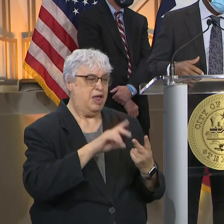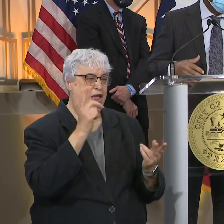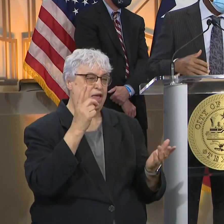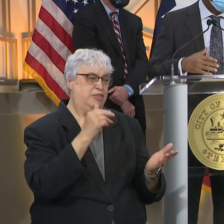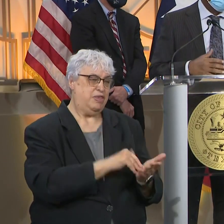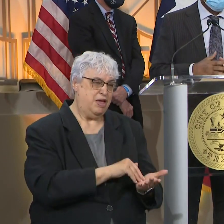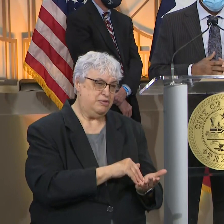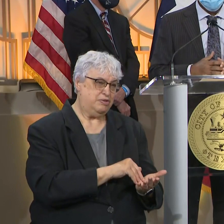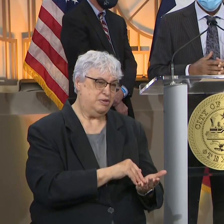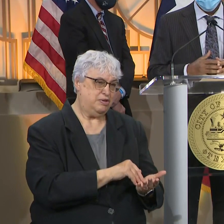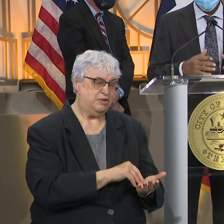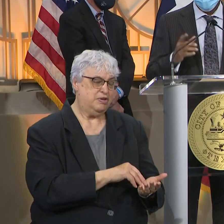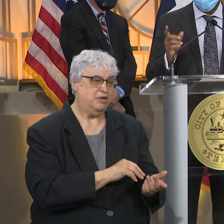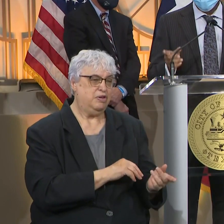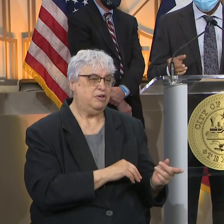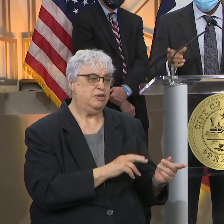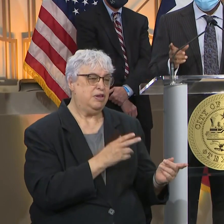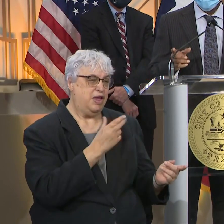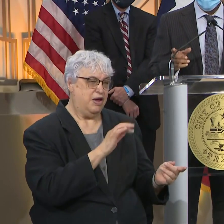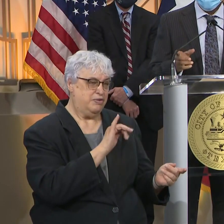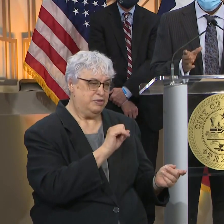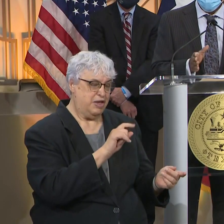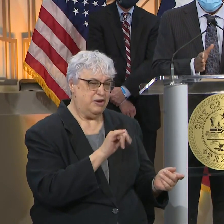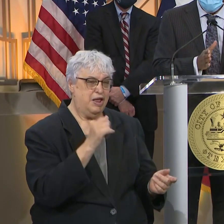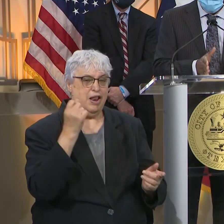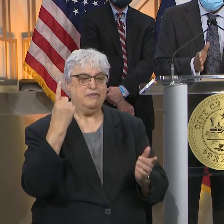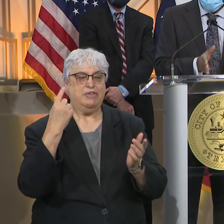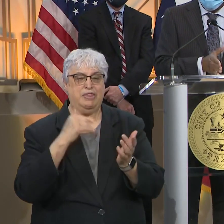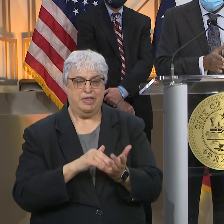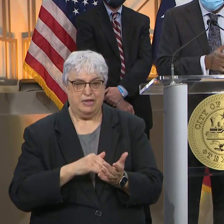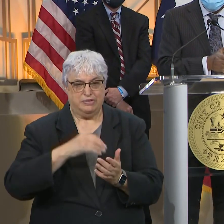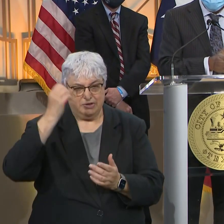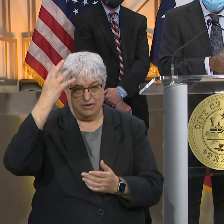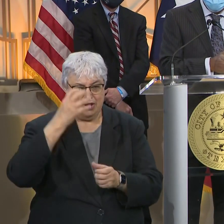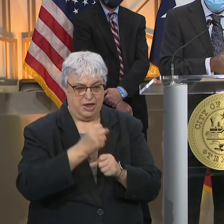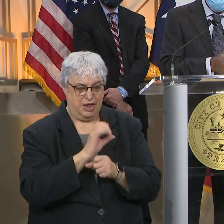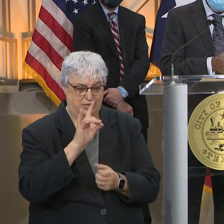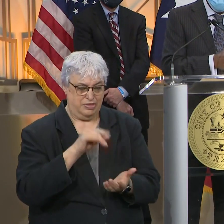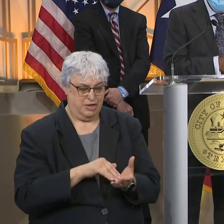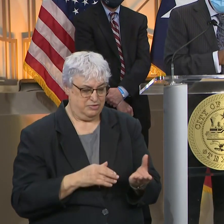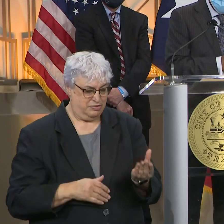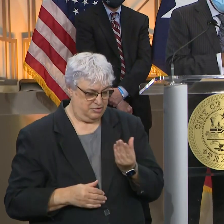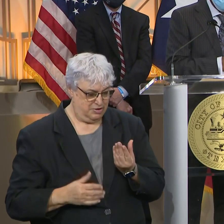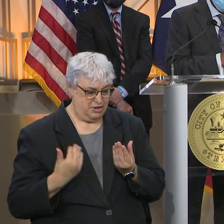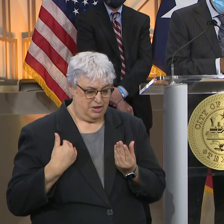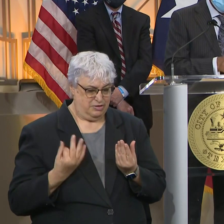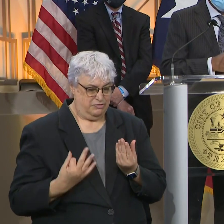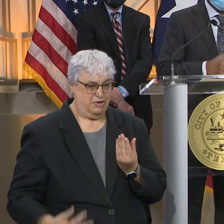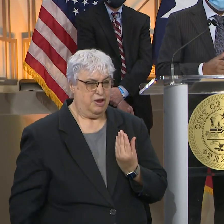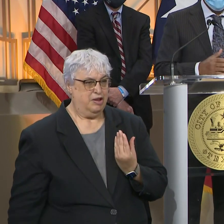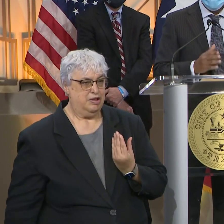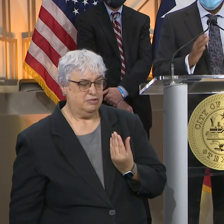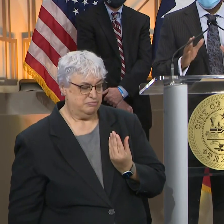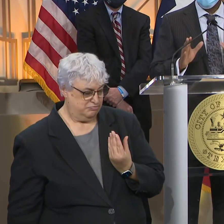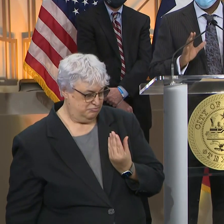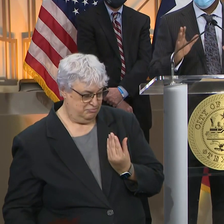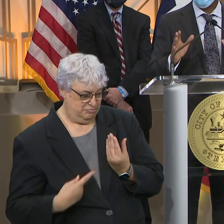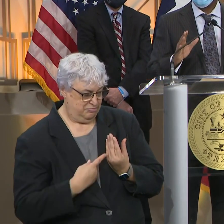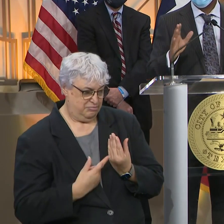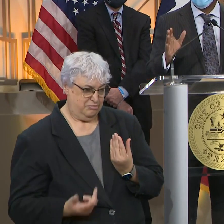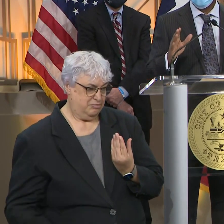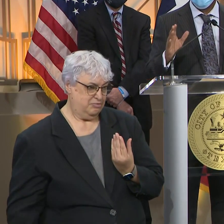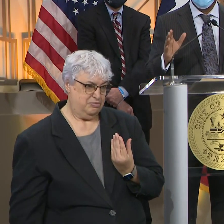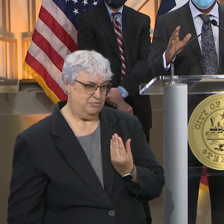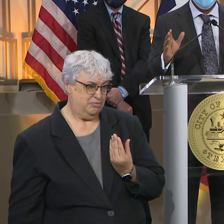11,000 to Methodist, bear in mind that when you get your 8,000, like last week on Friday, it doesn't